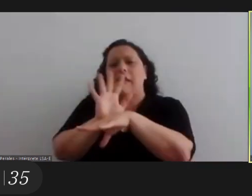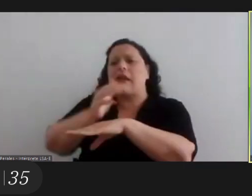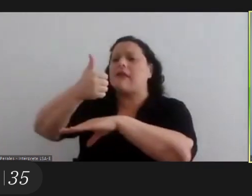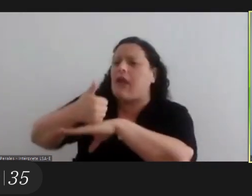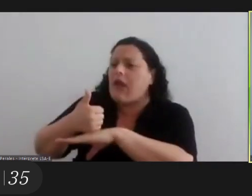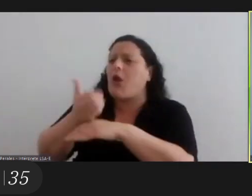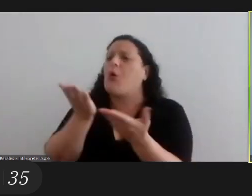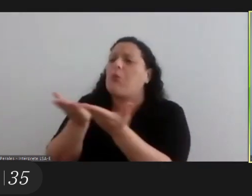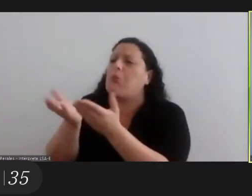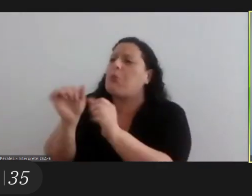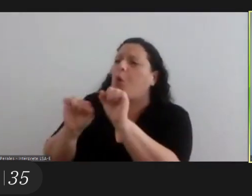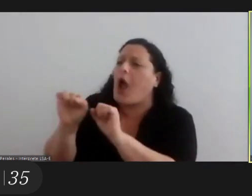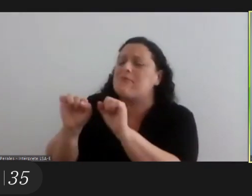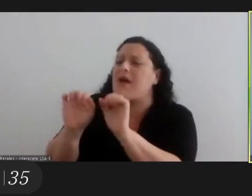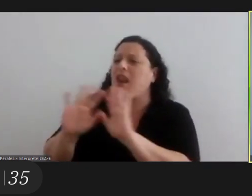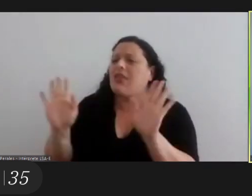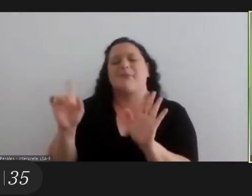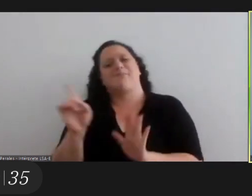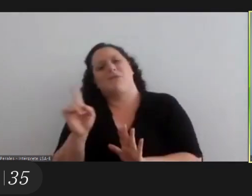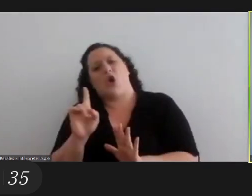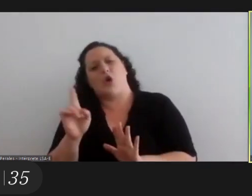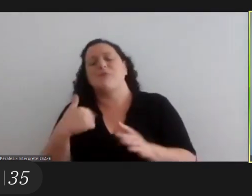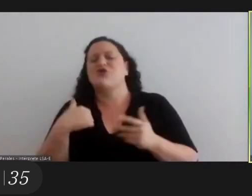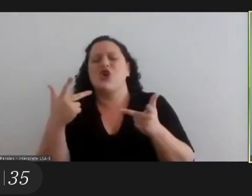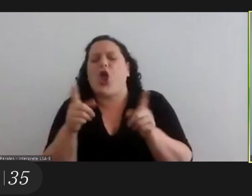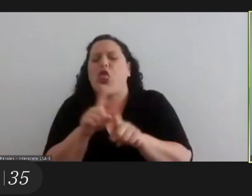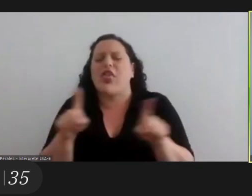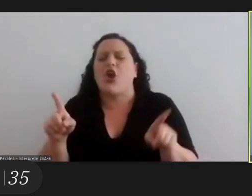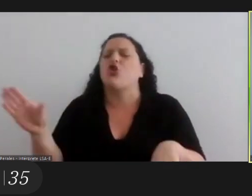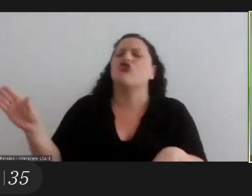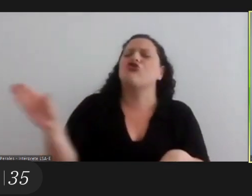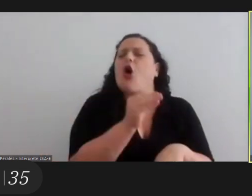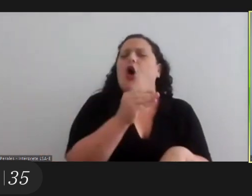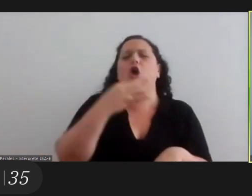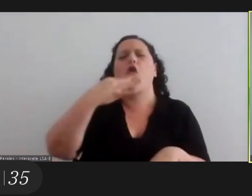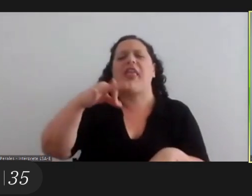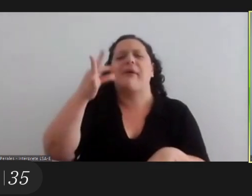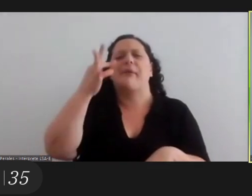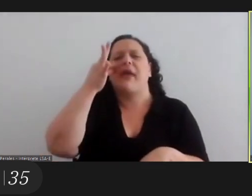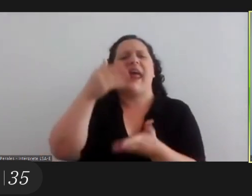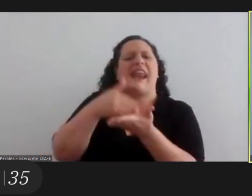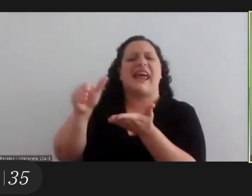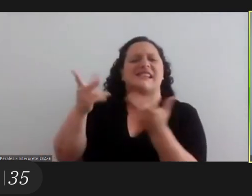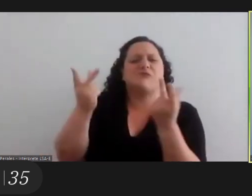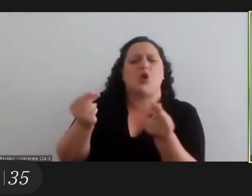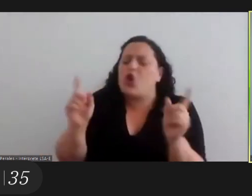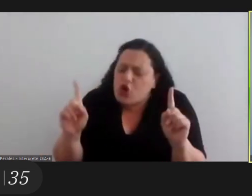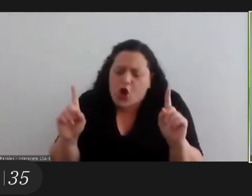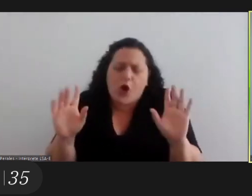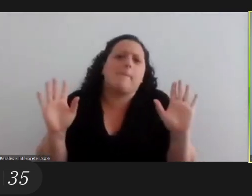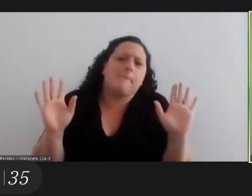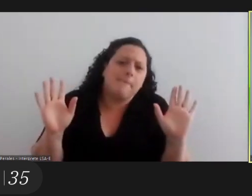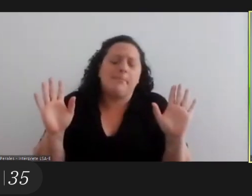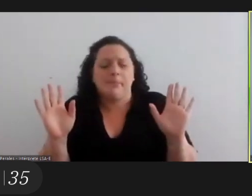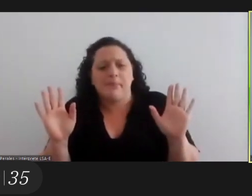being portrayed or performed by an actor of color i am not saying that everything must be anti-racist but the best example would